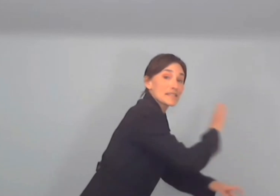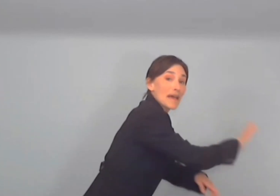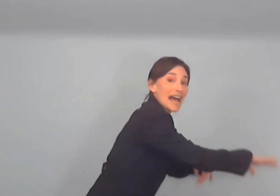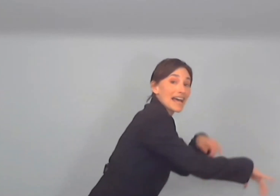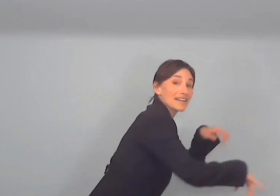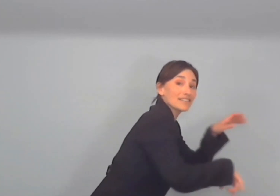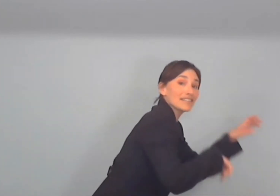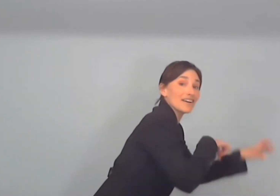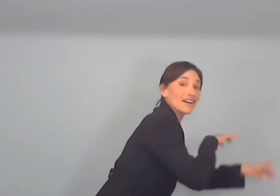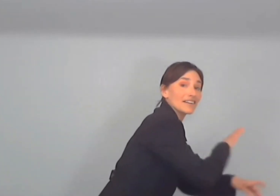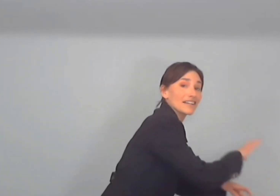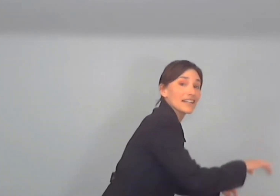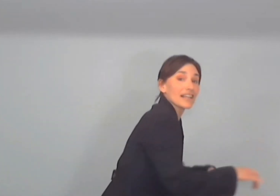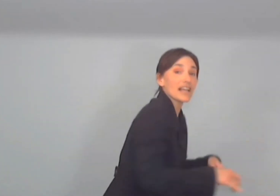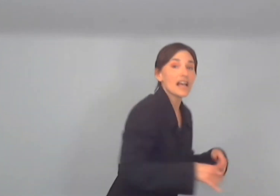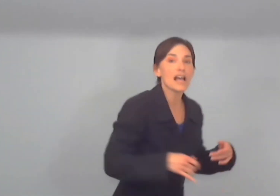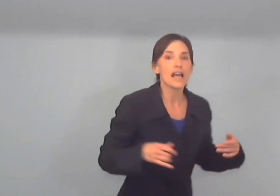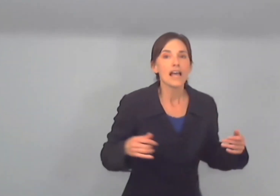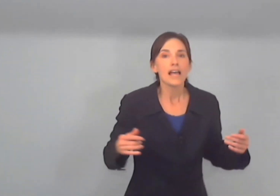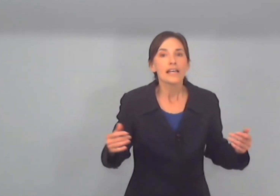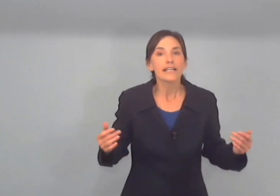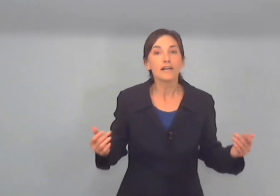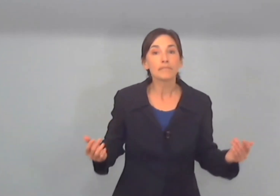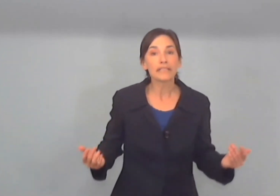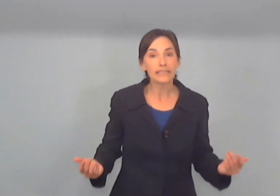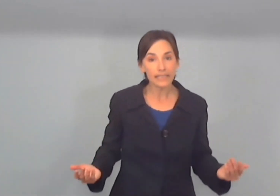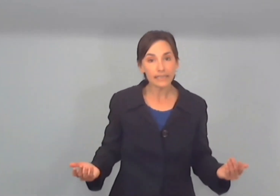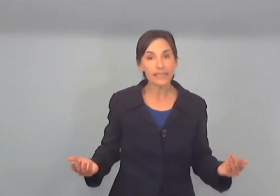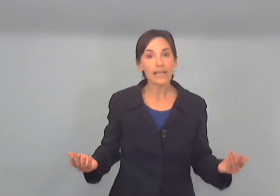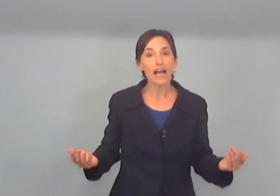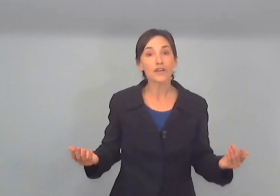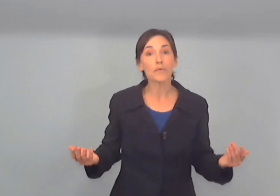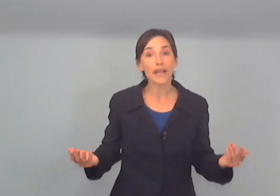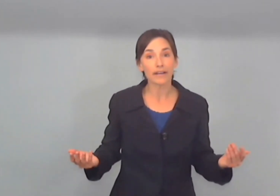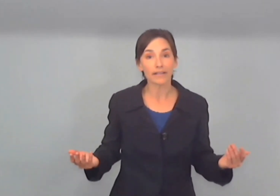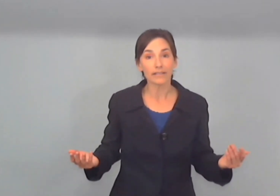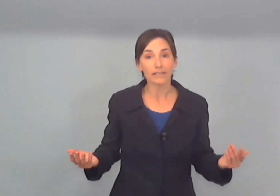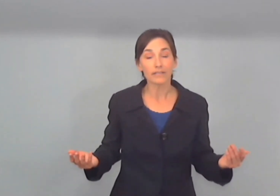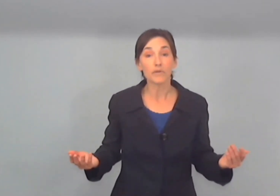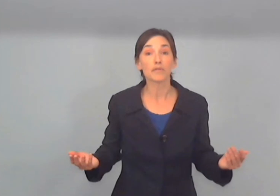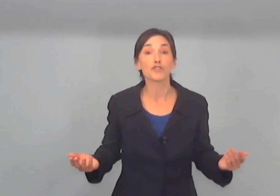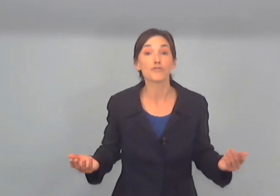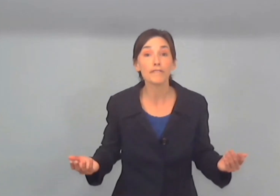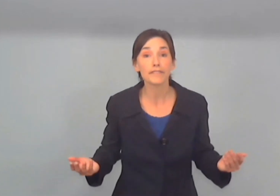paddled along completely unaware we were drifting